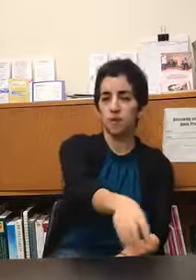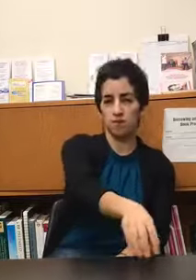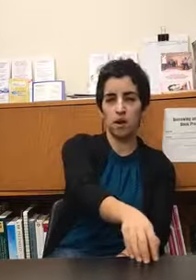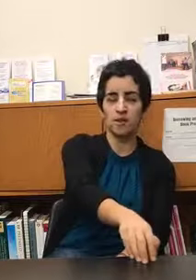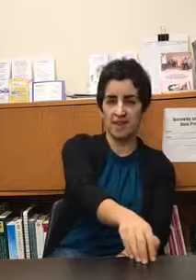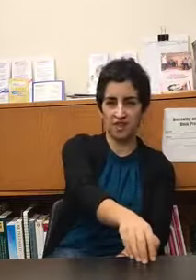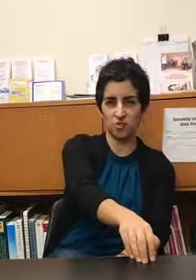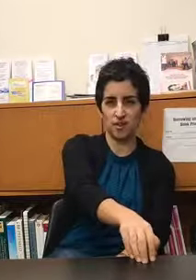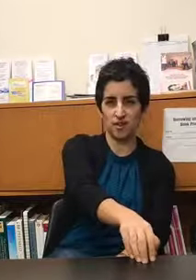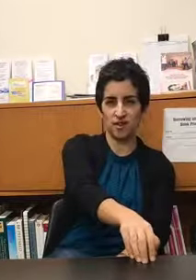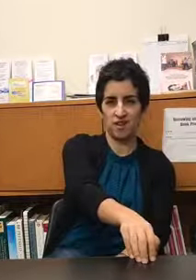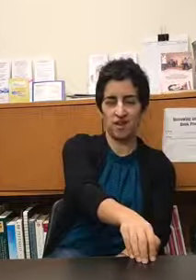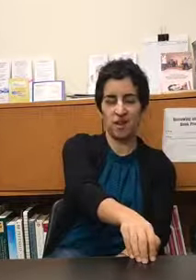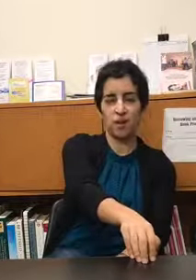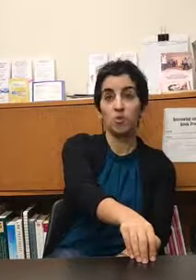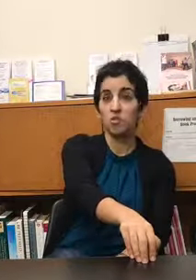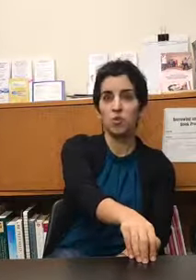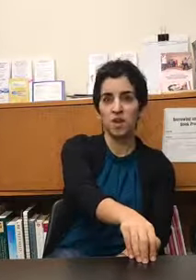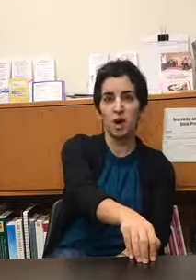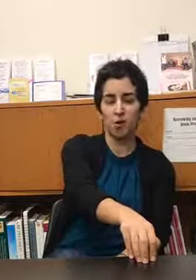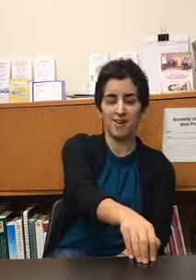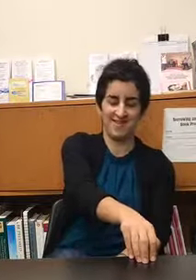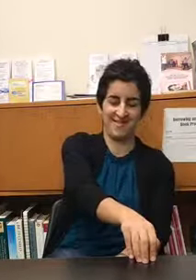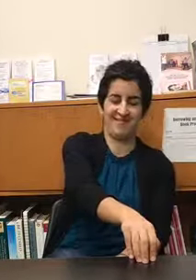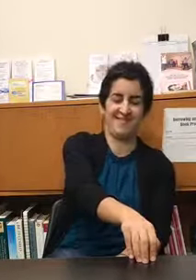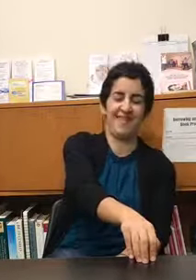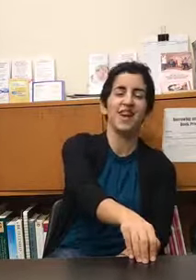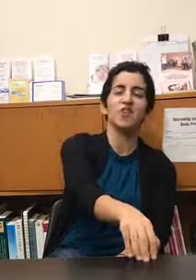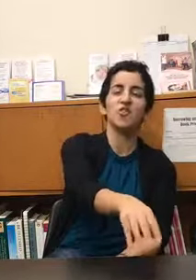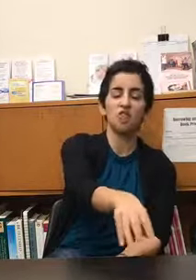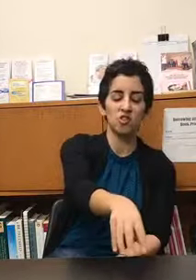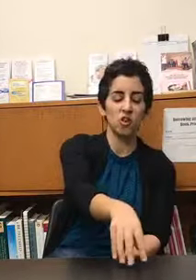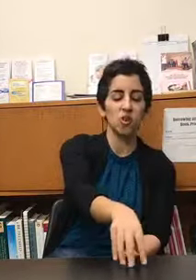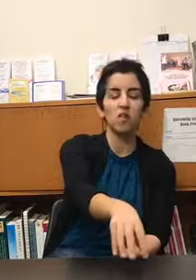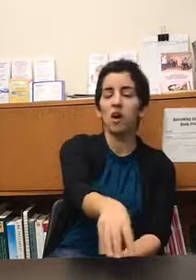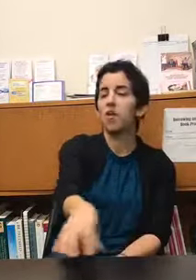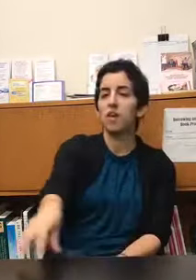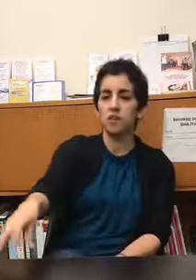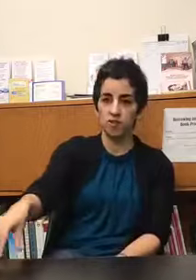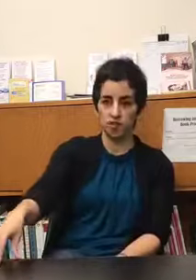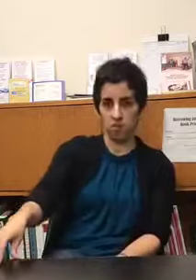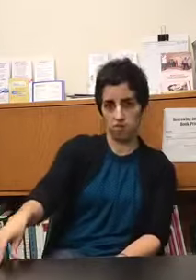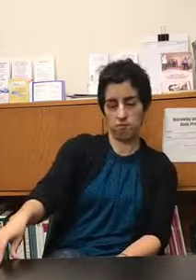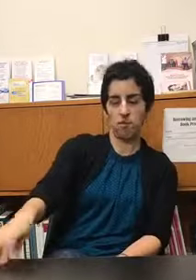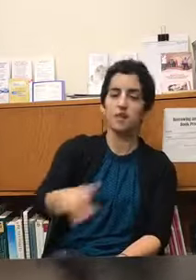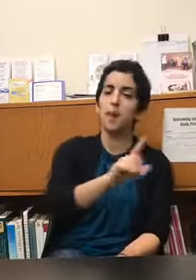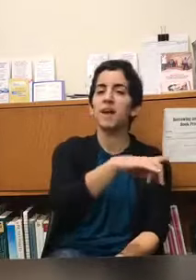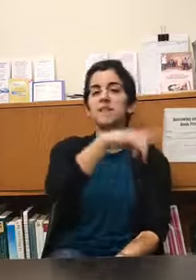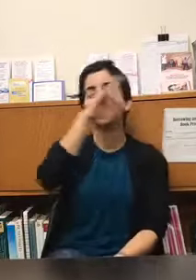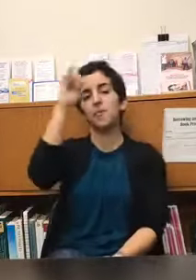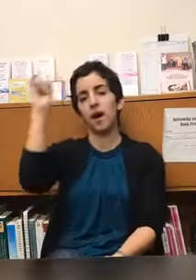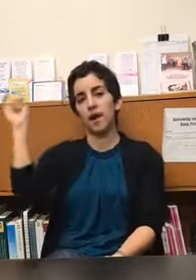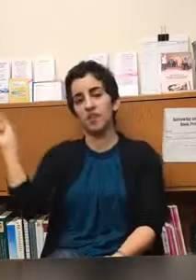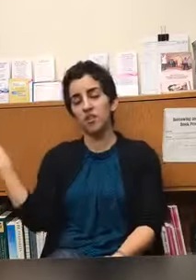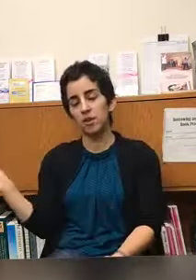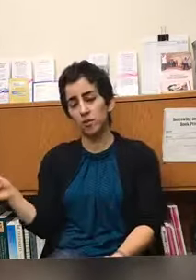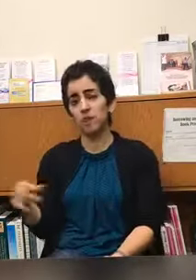of non-attachment which is really hard so to notice okay there's a thought it's passing me by and to give yourself